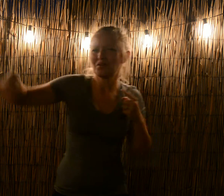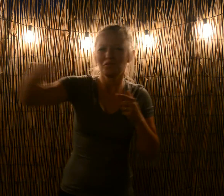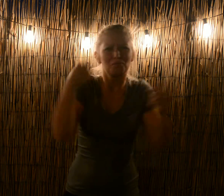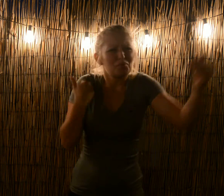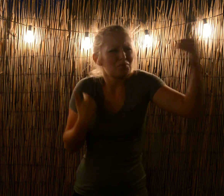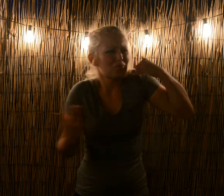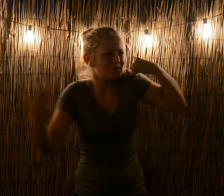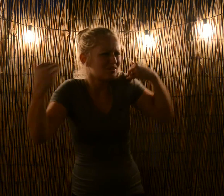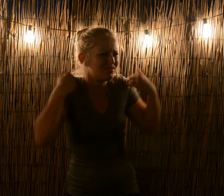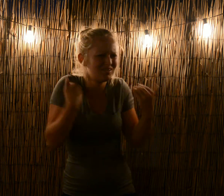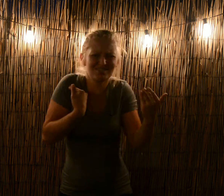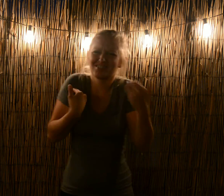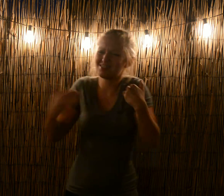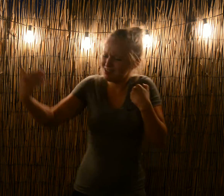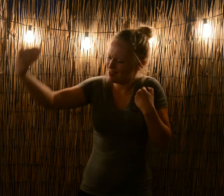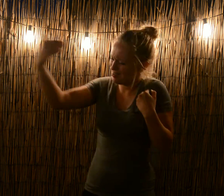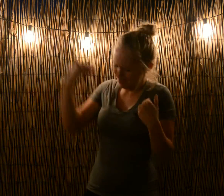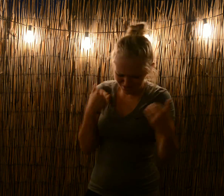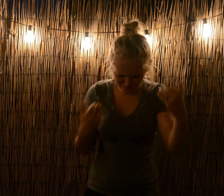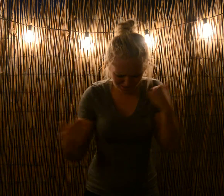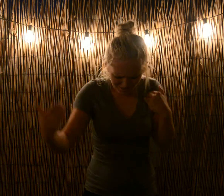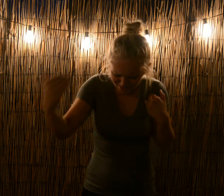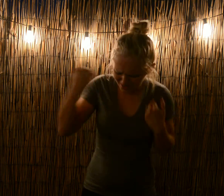the vultures all start Circling,